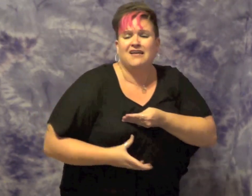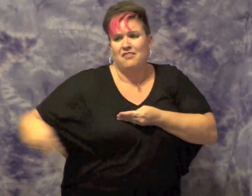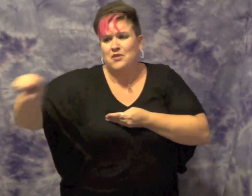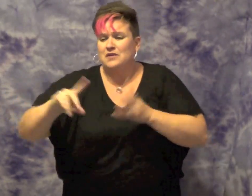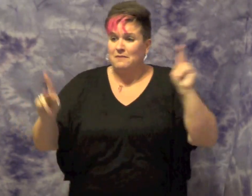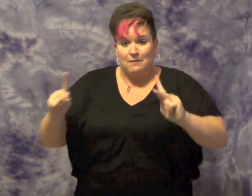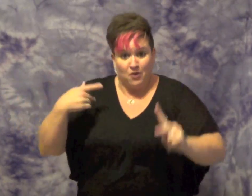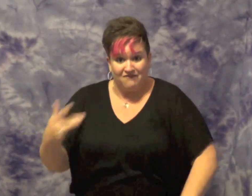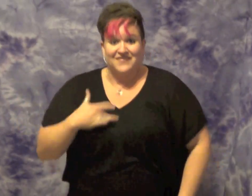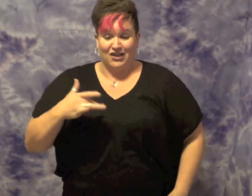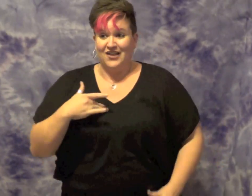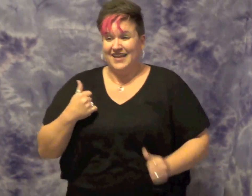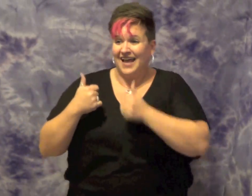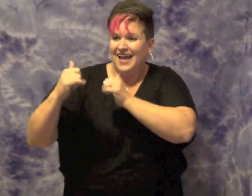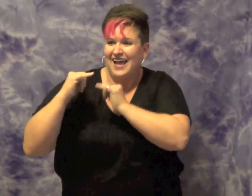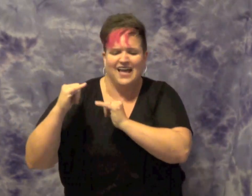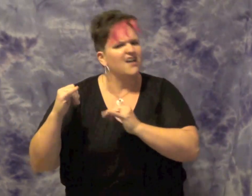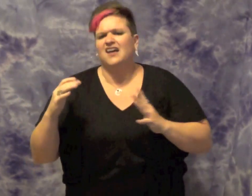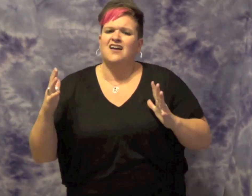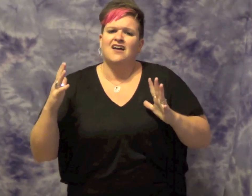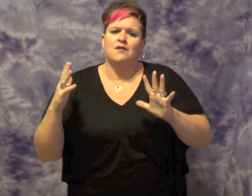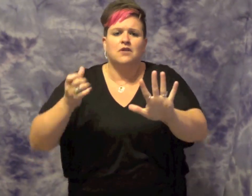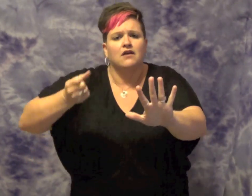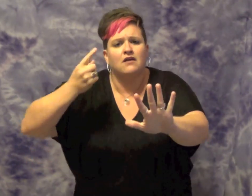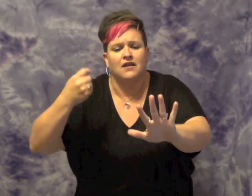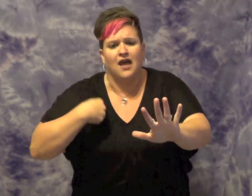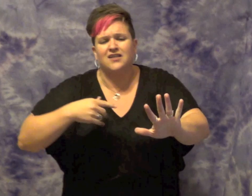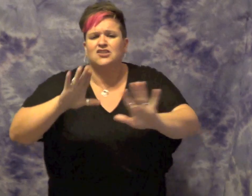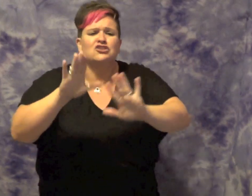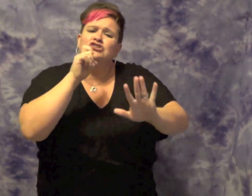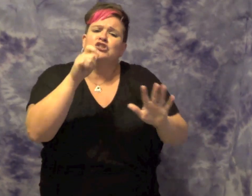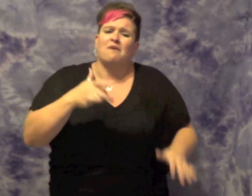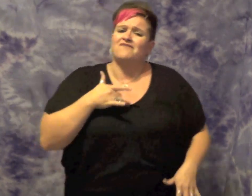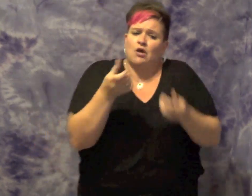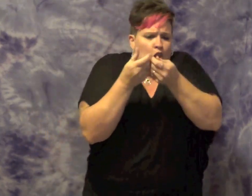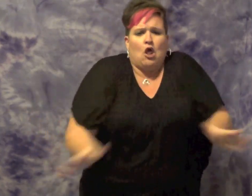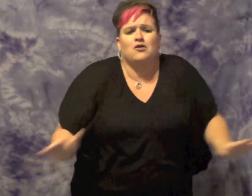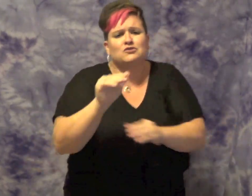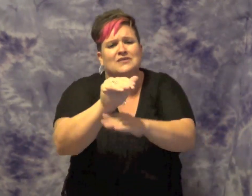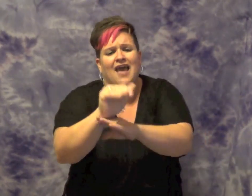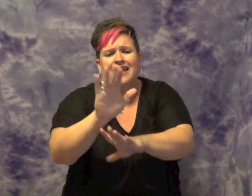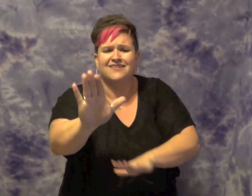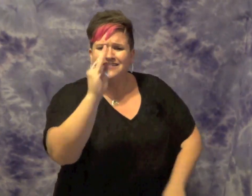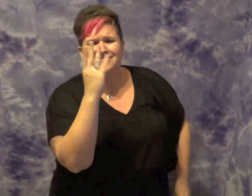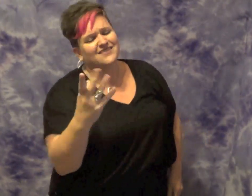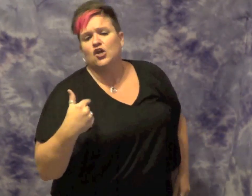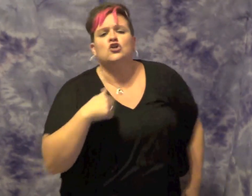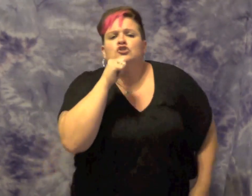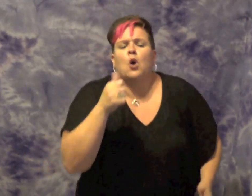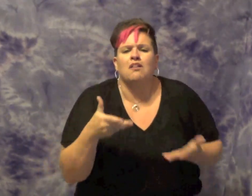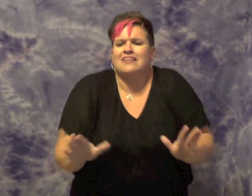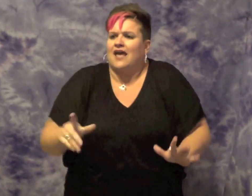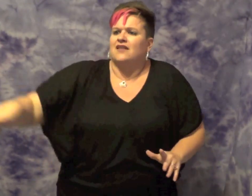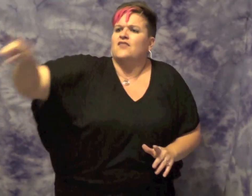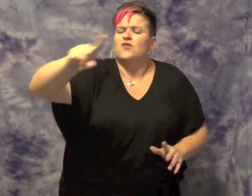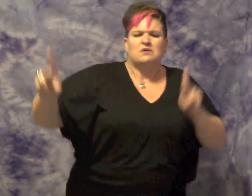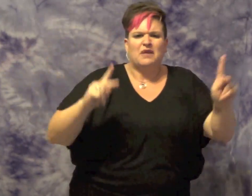what it is to act the person to see you. So don't get lost tonight. Never let the ignorance cost your life.